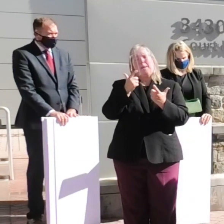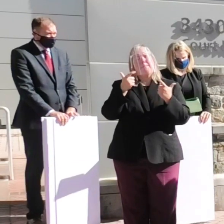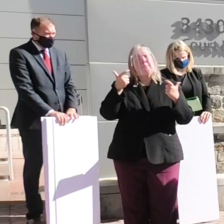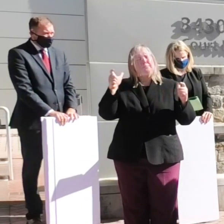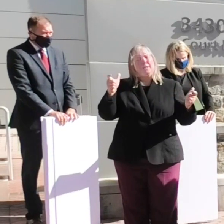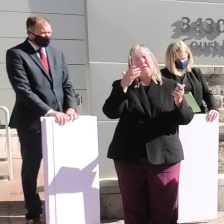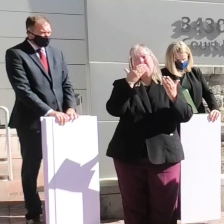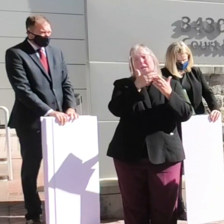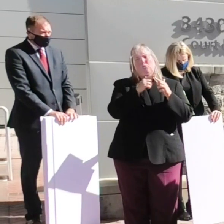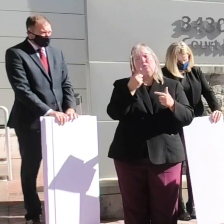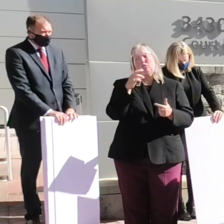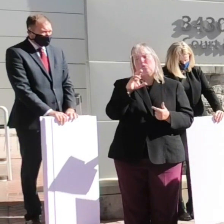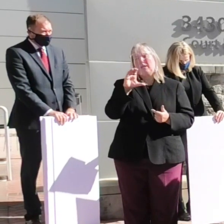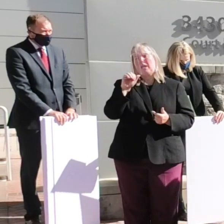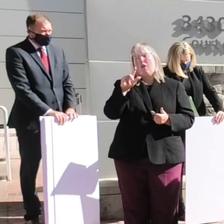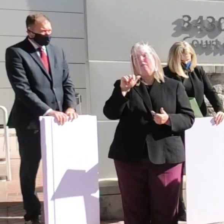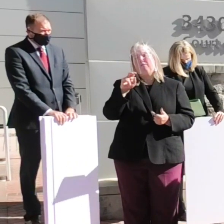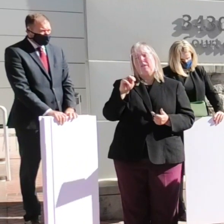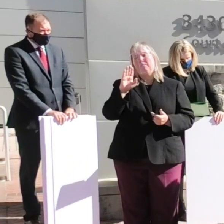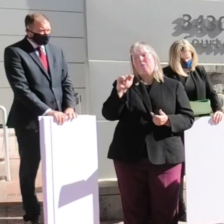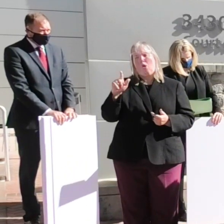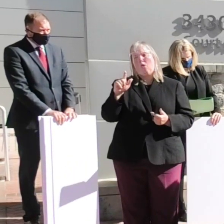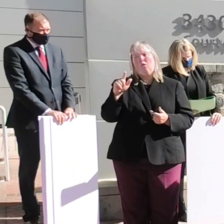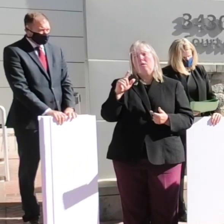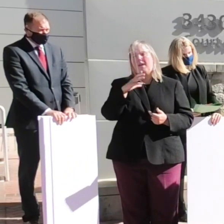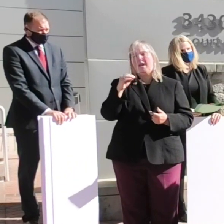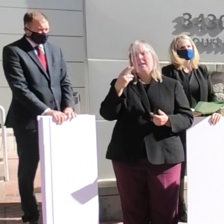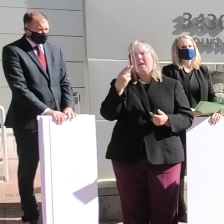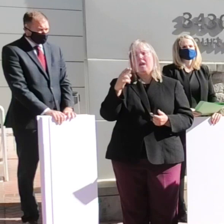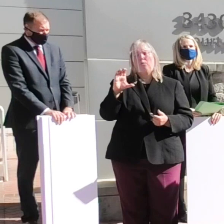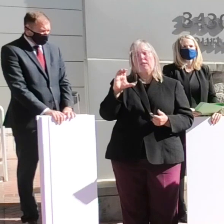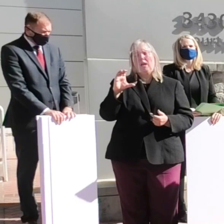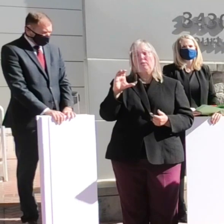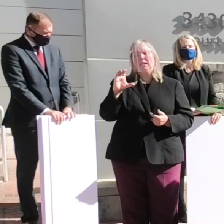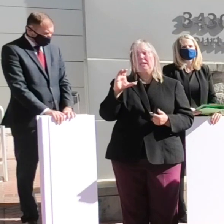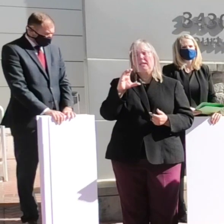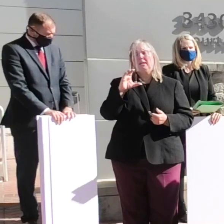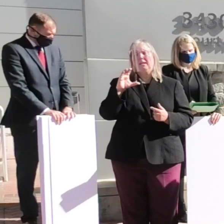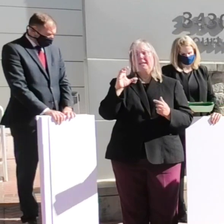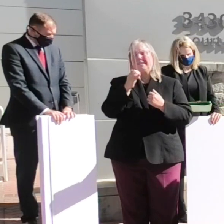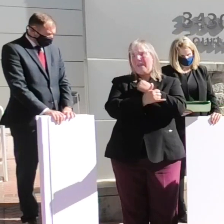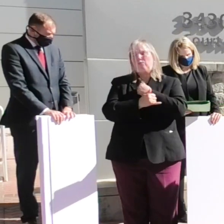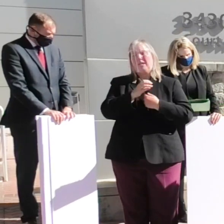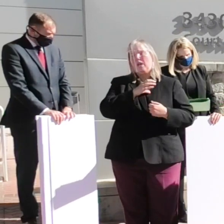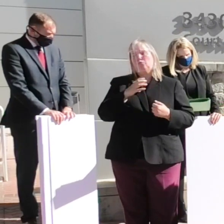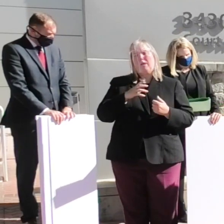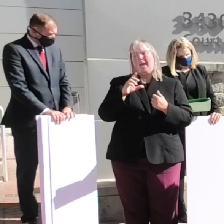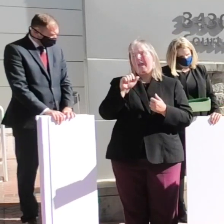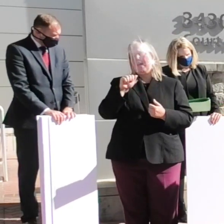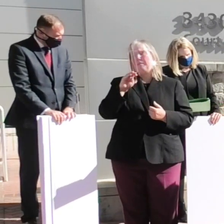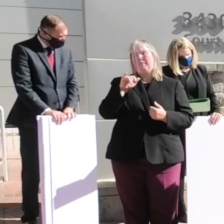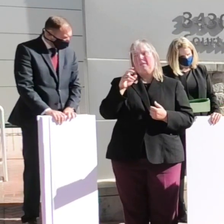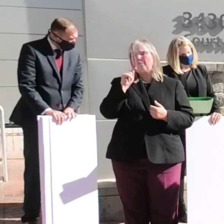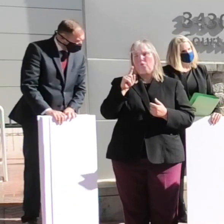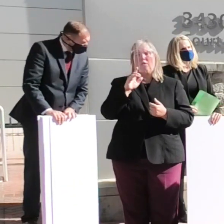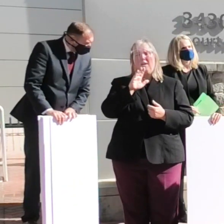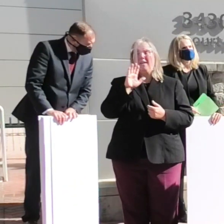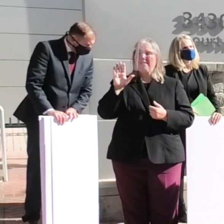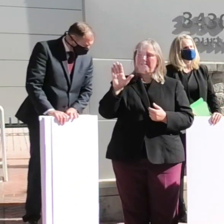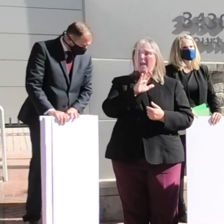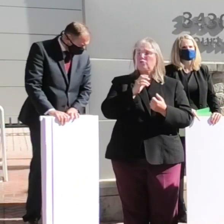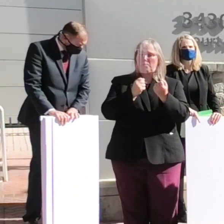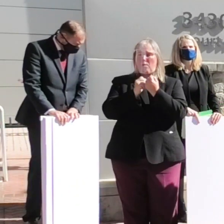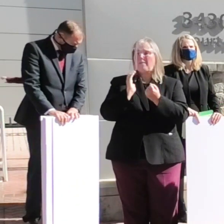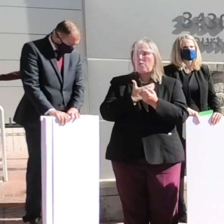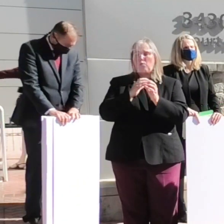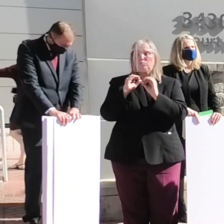you to Dr. Calvin Ball and Howard County County Council and Administration here for their support of our organization. We're on